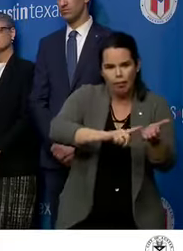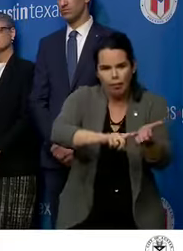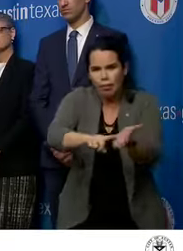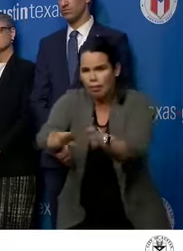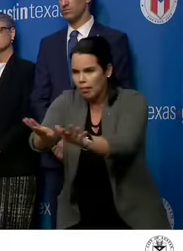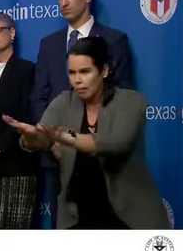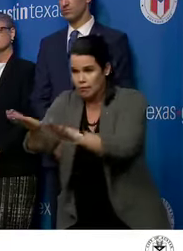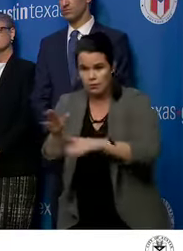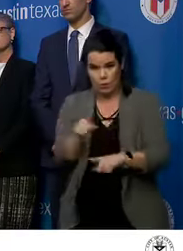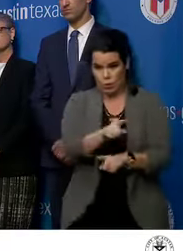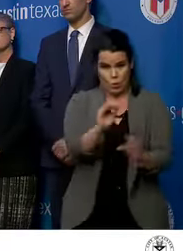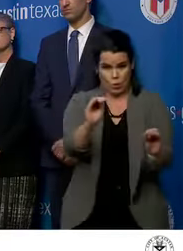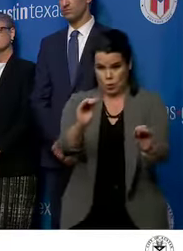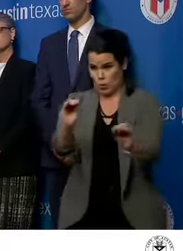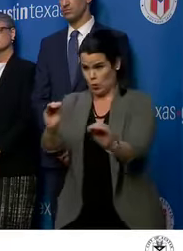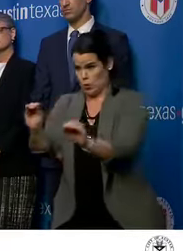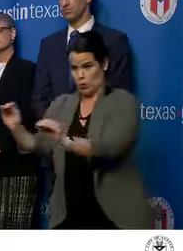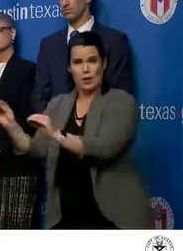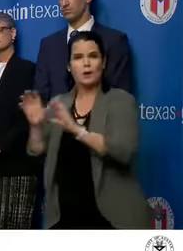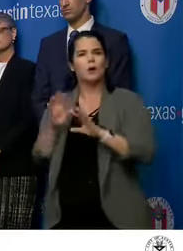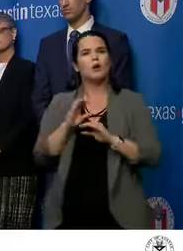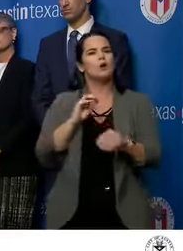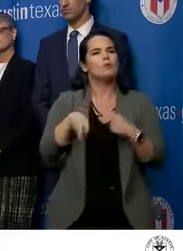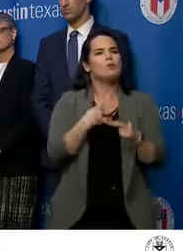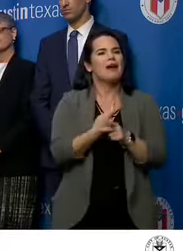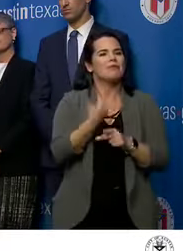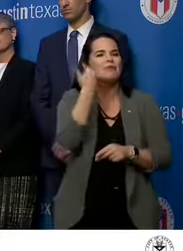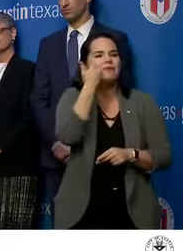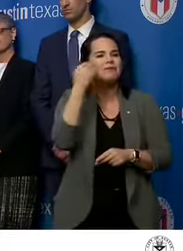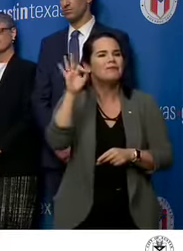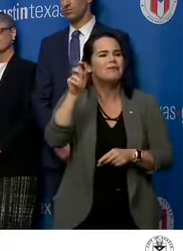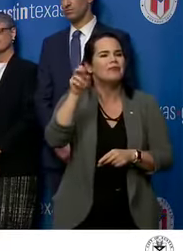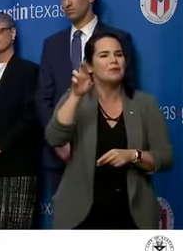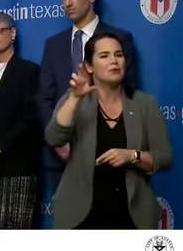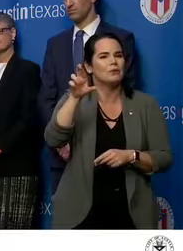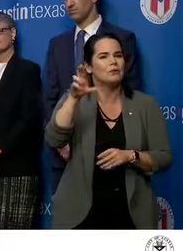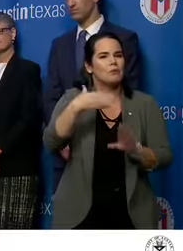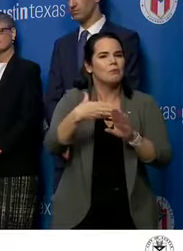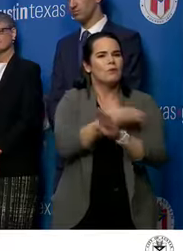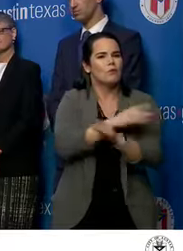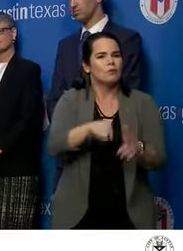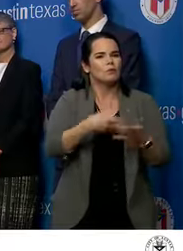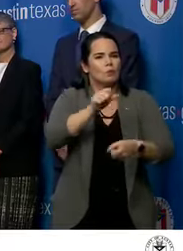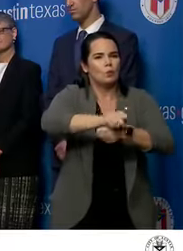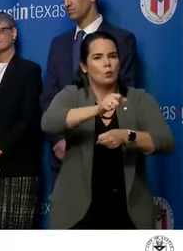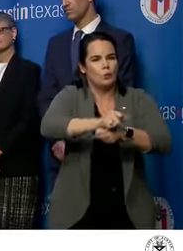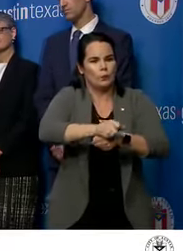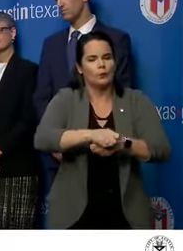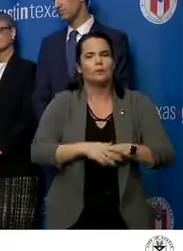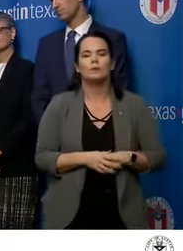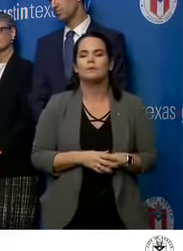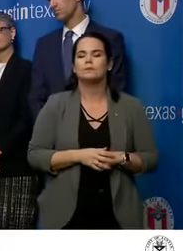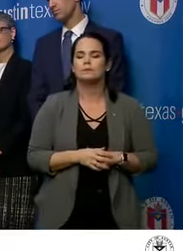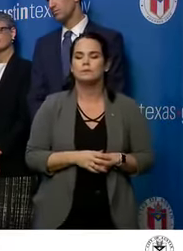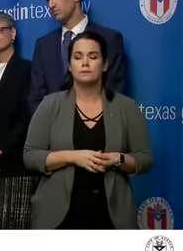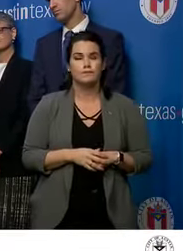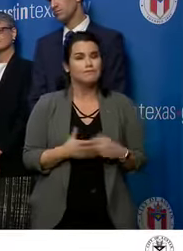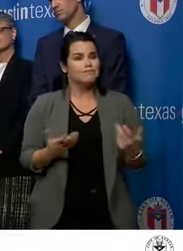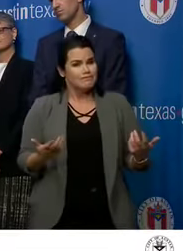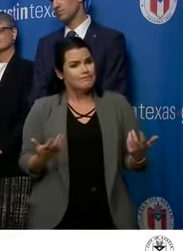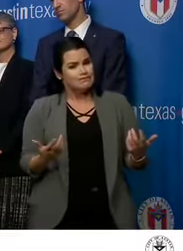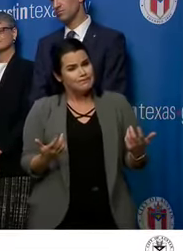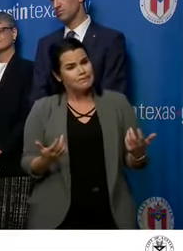do not have a febrile illness or a fever prior to prior to working. It is likely